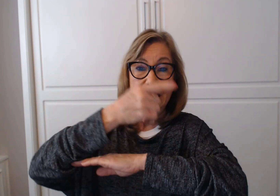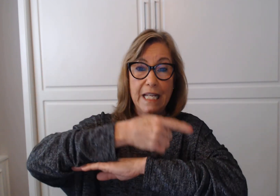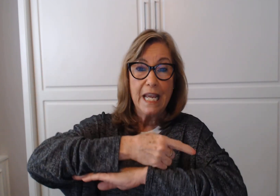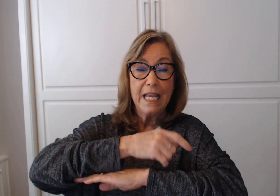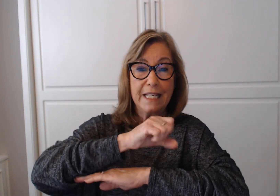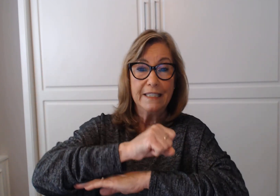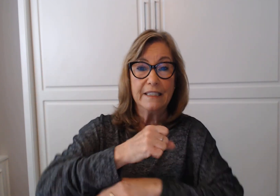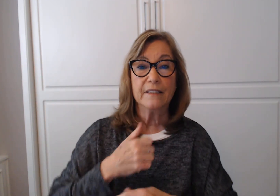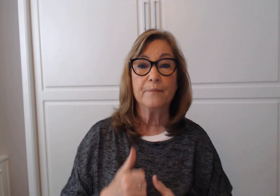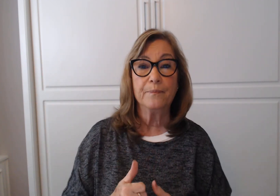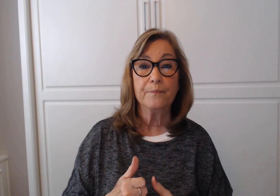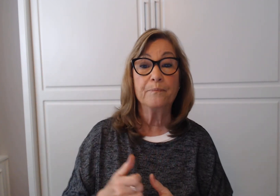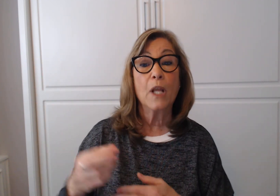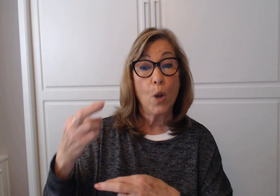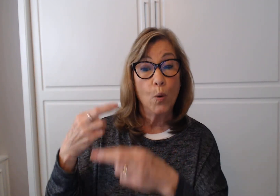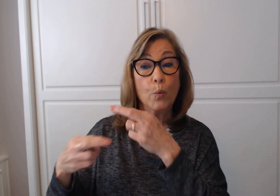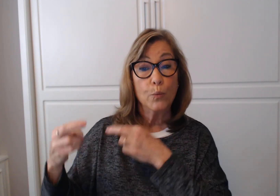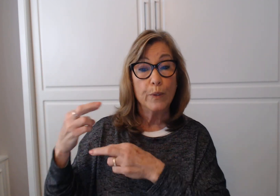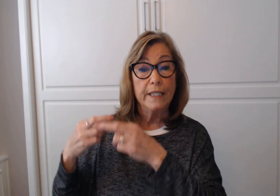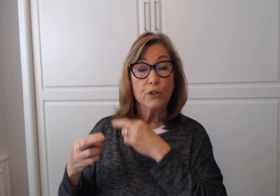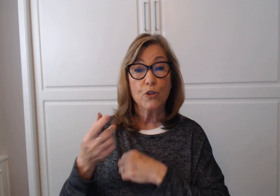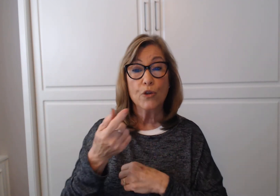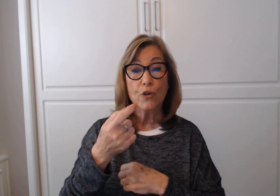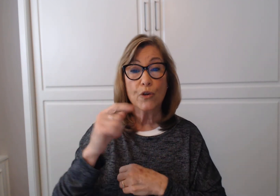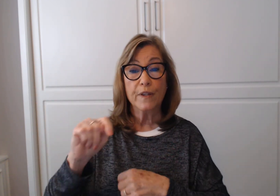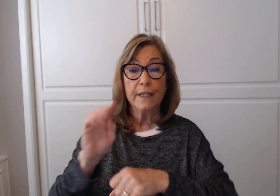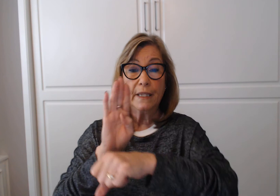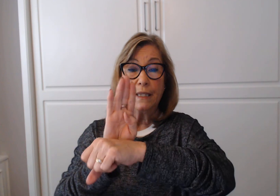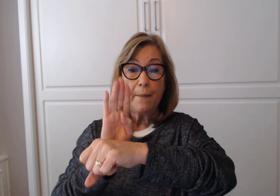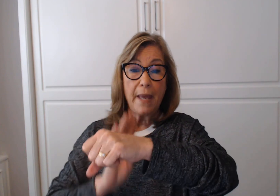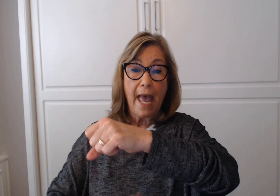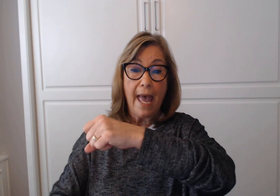Feast. On. return the bag.